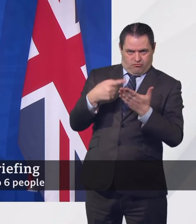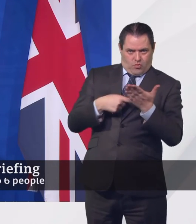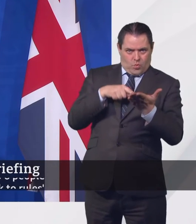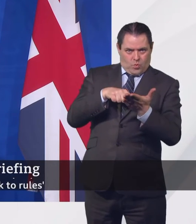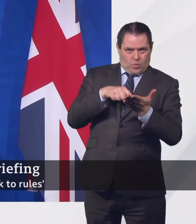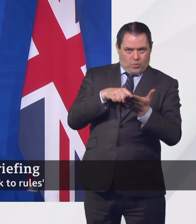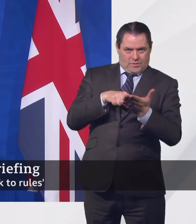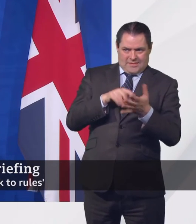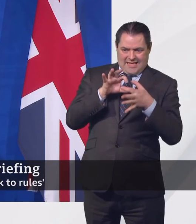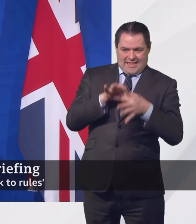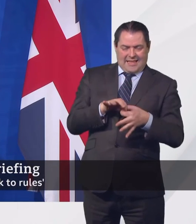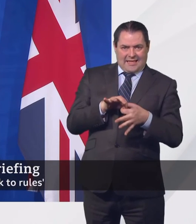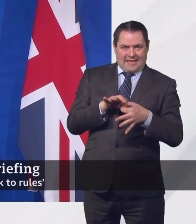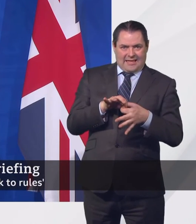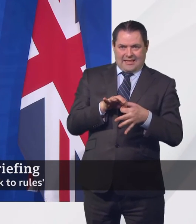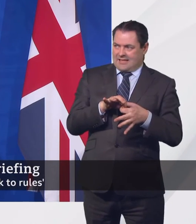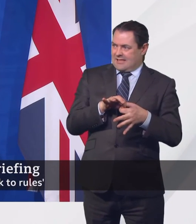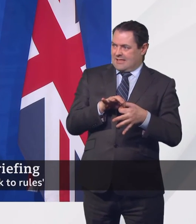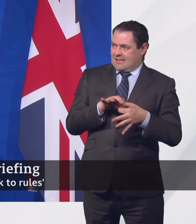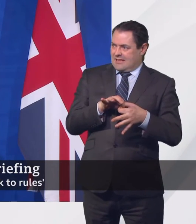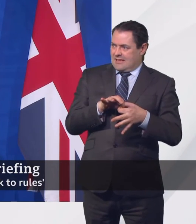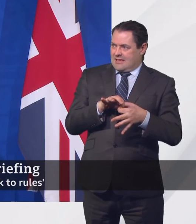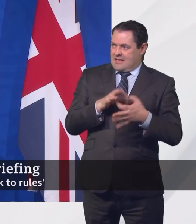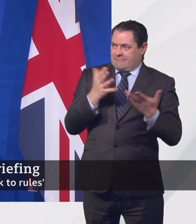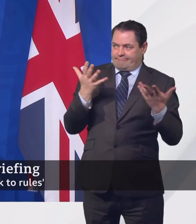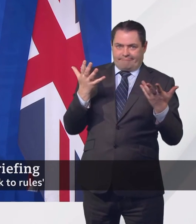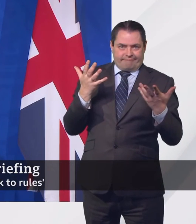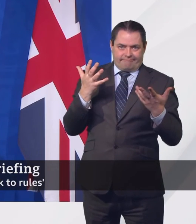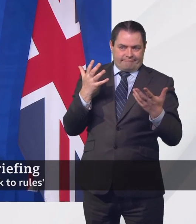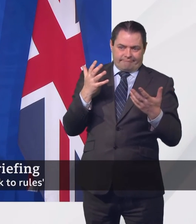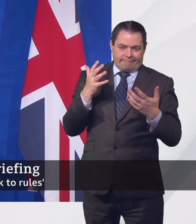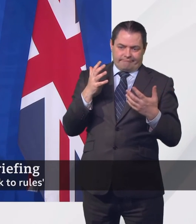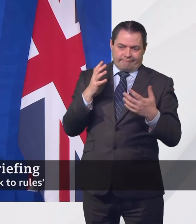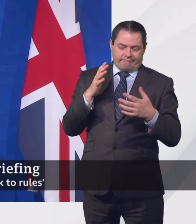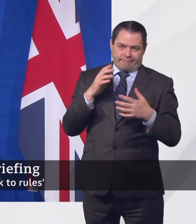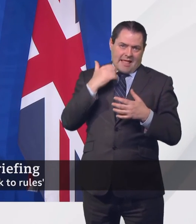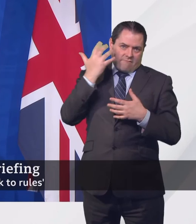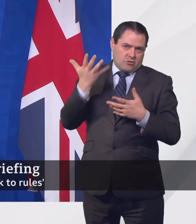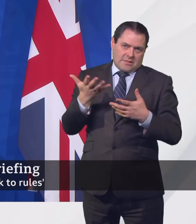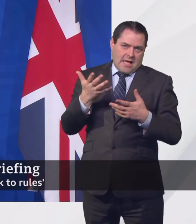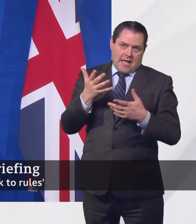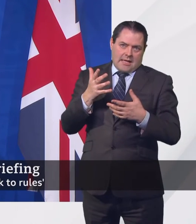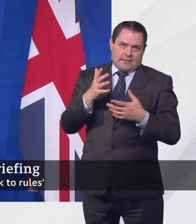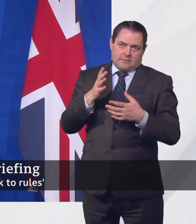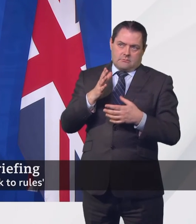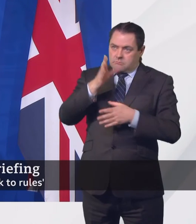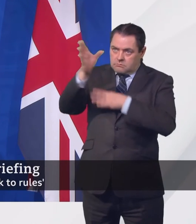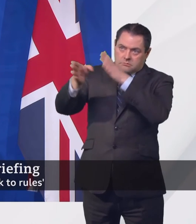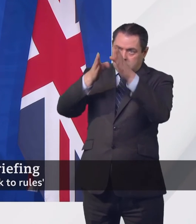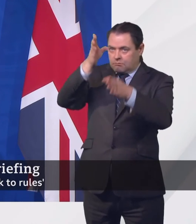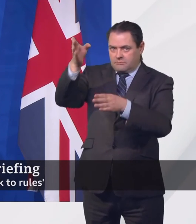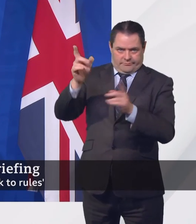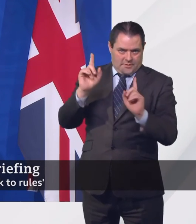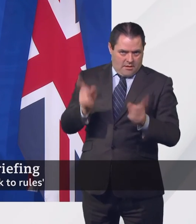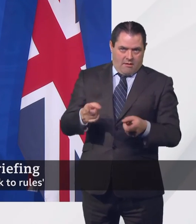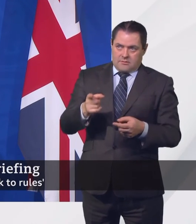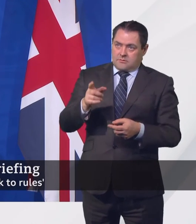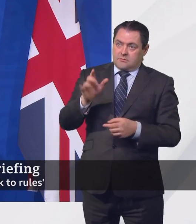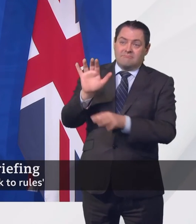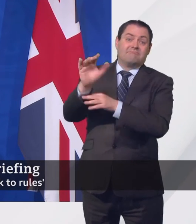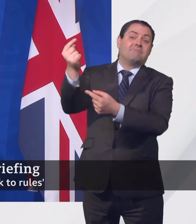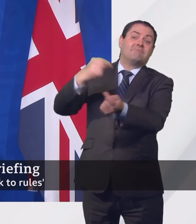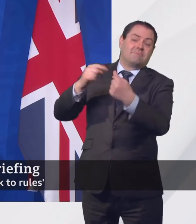cover travel abroad and people coming from abroad. So at the moment, as you know,